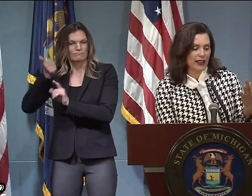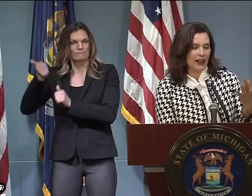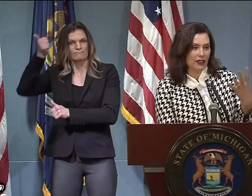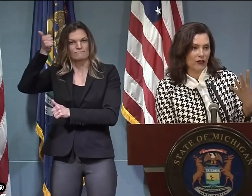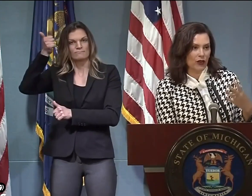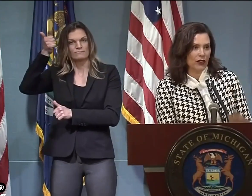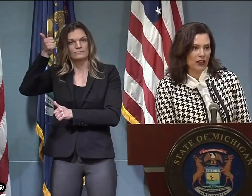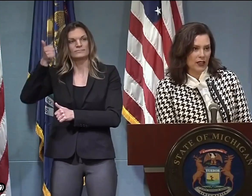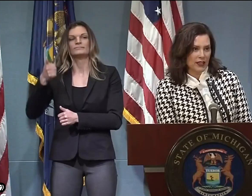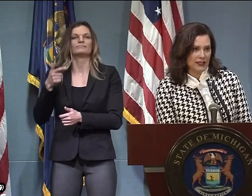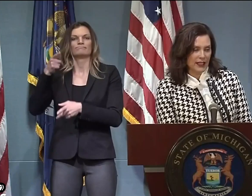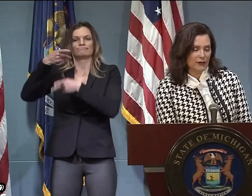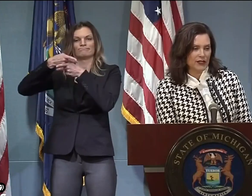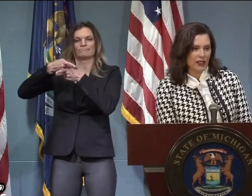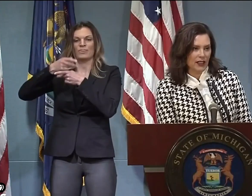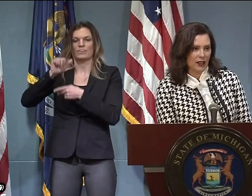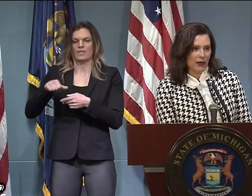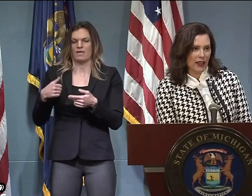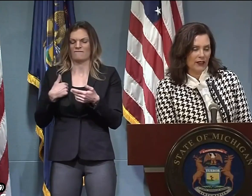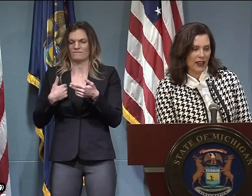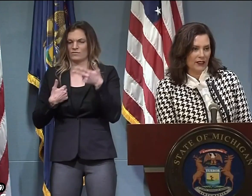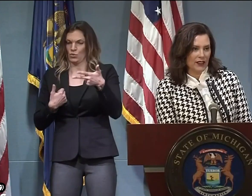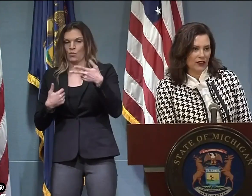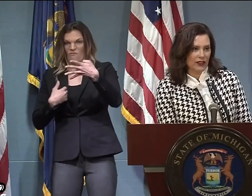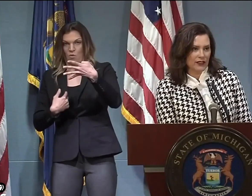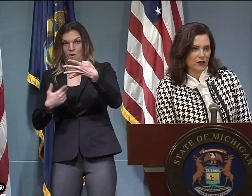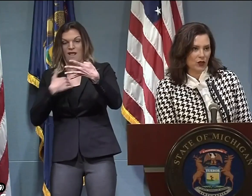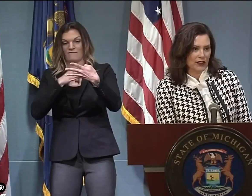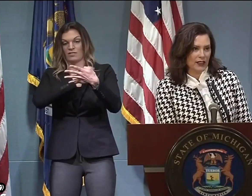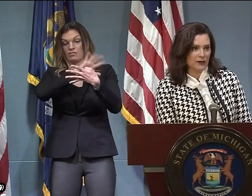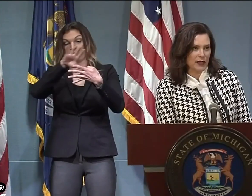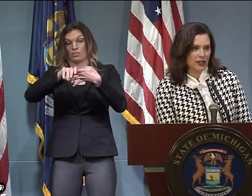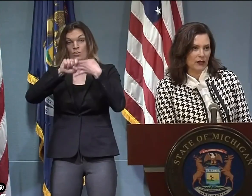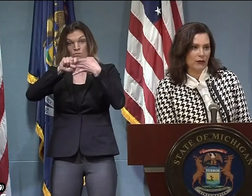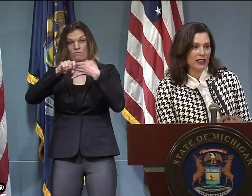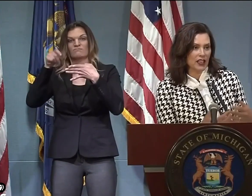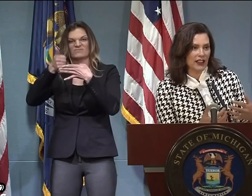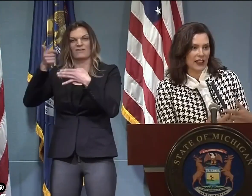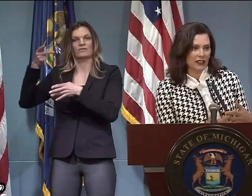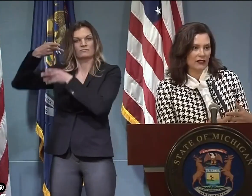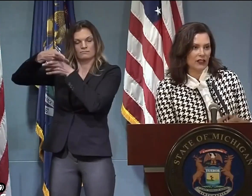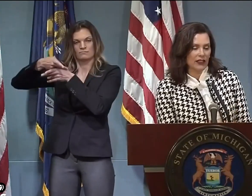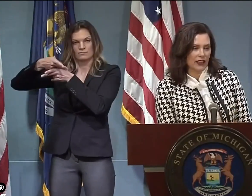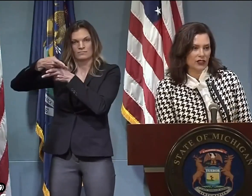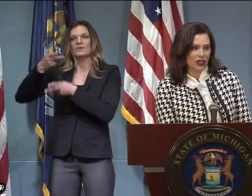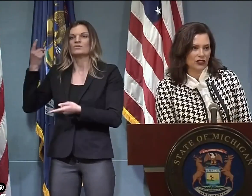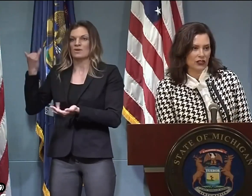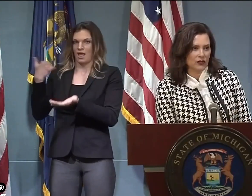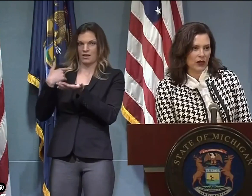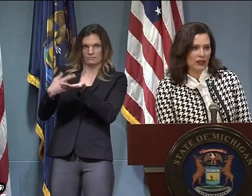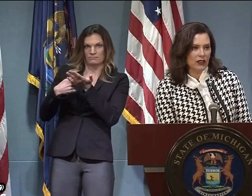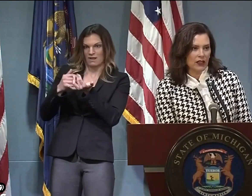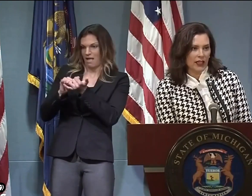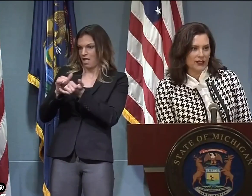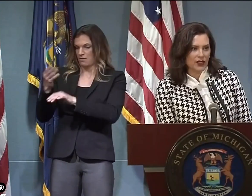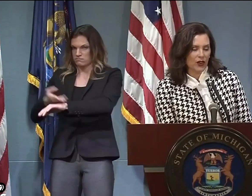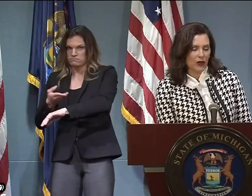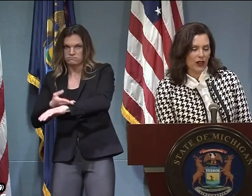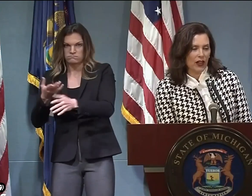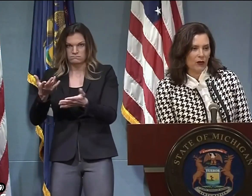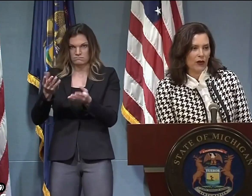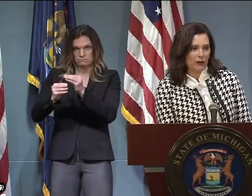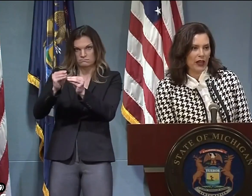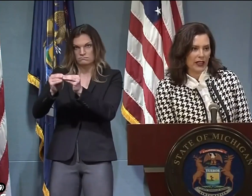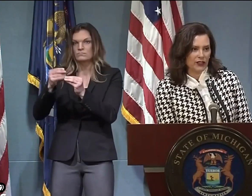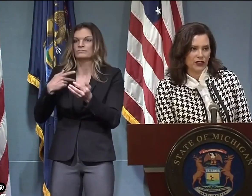overseeing these, oversees three out of the four dams and that there is work that is being done at that level